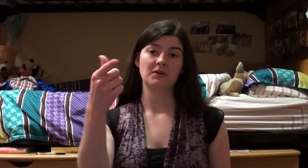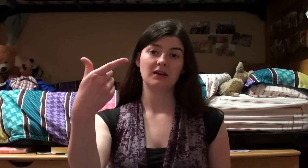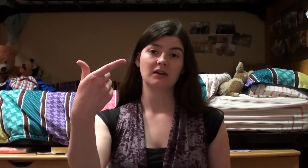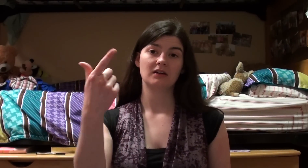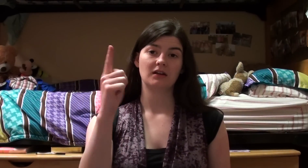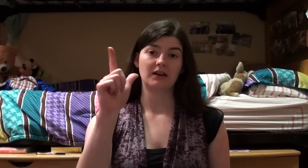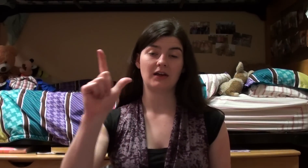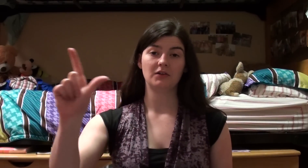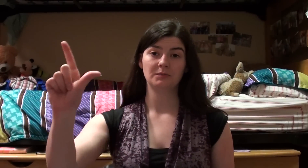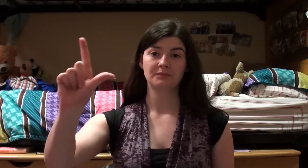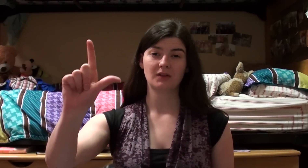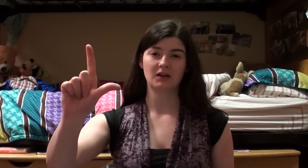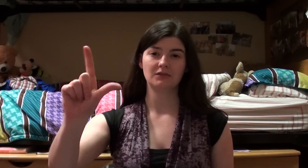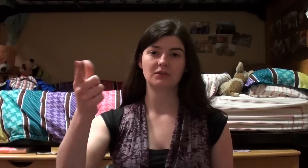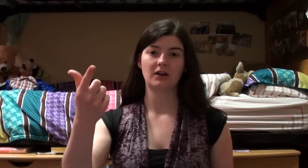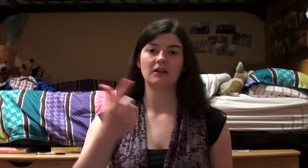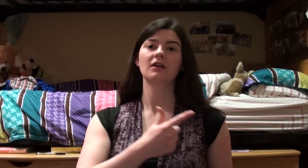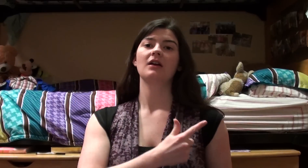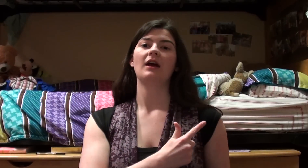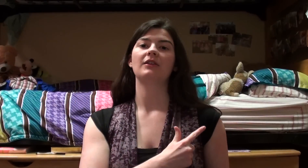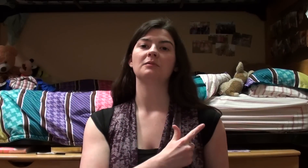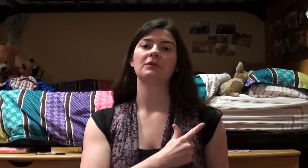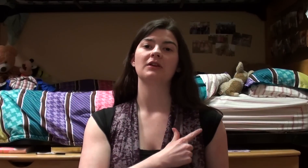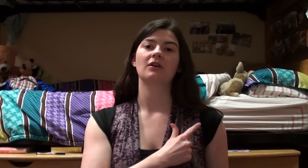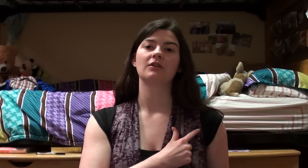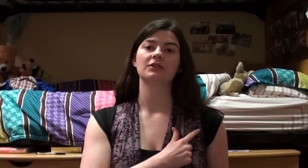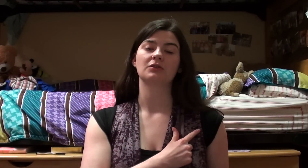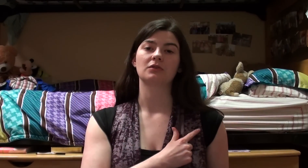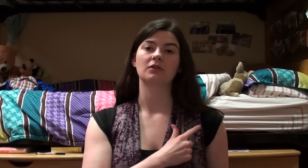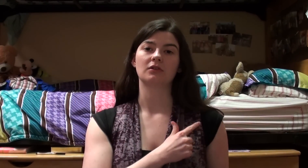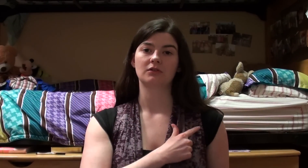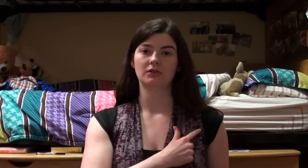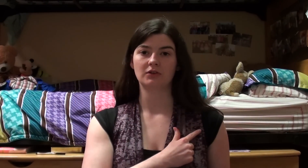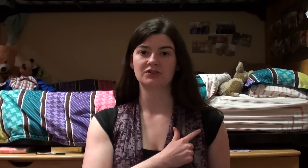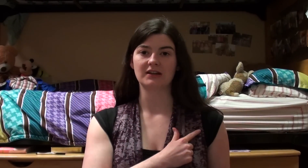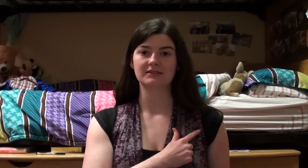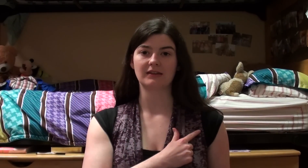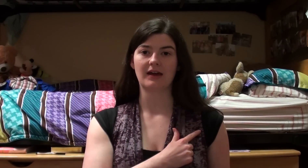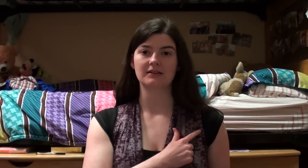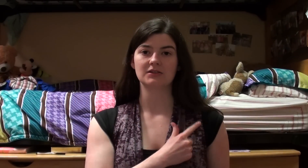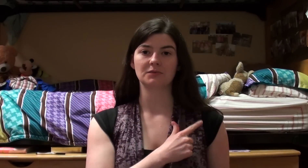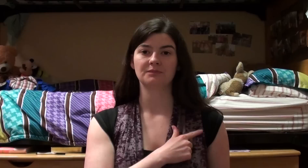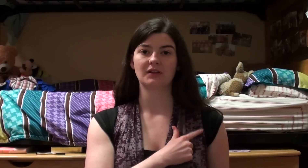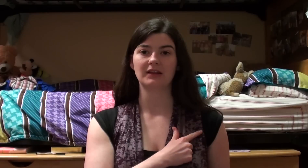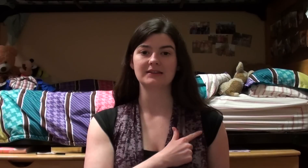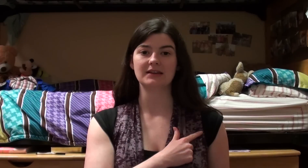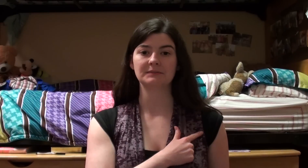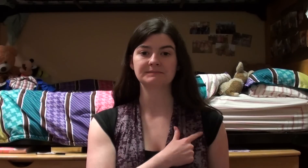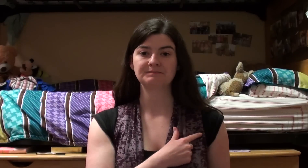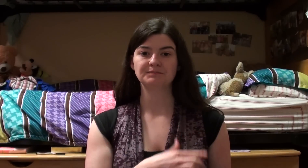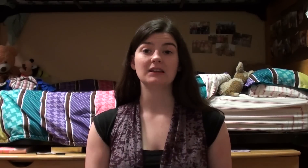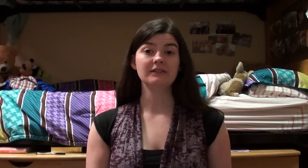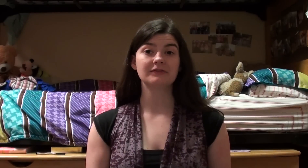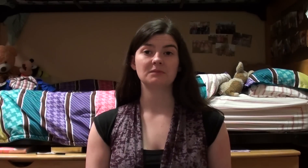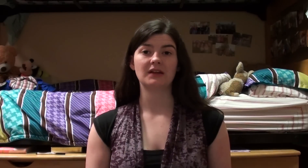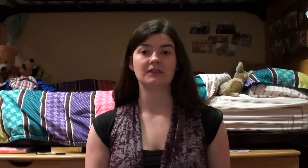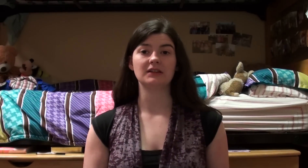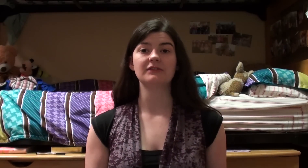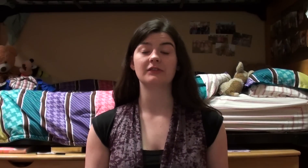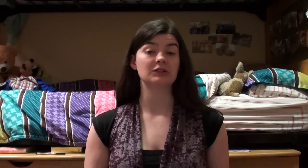make an L, kind of, with your hand, and then put it on your chest like that, so lazy. Leaf, like the leaf of a